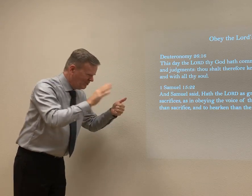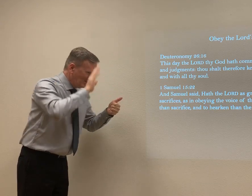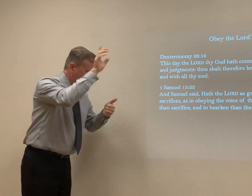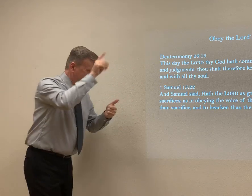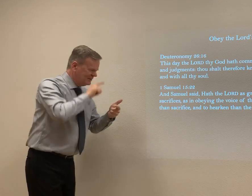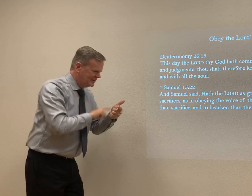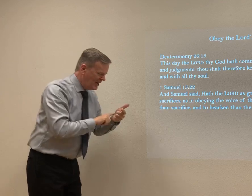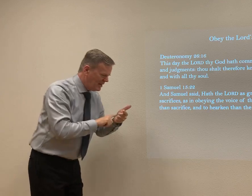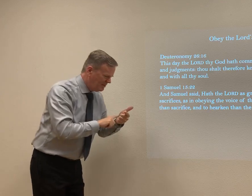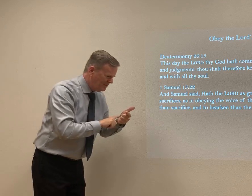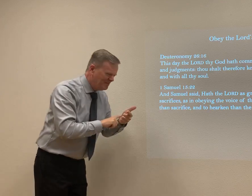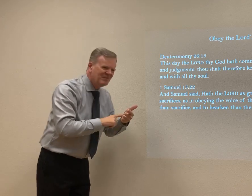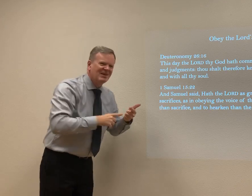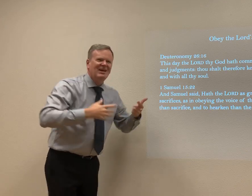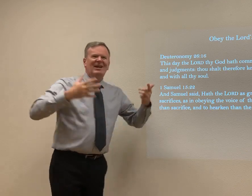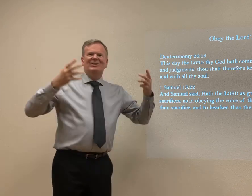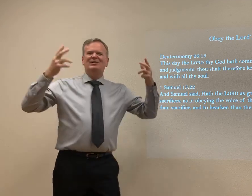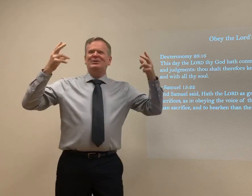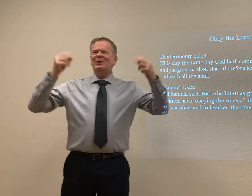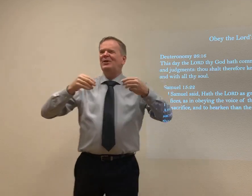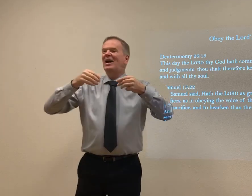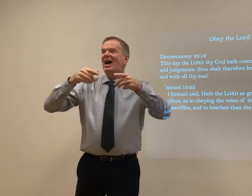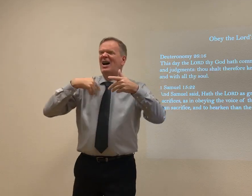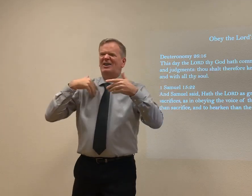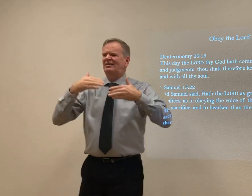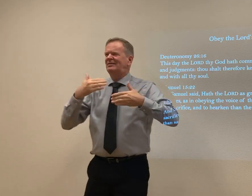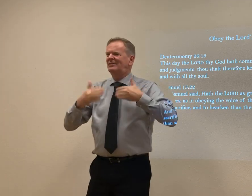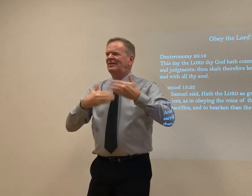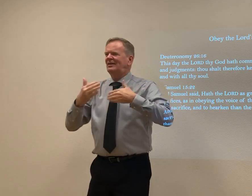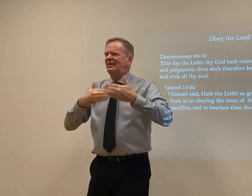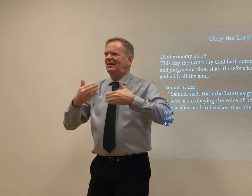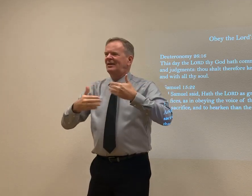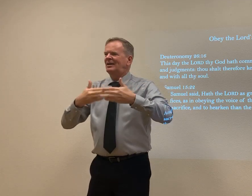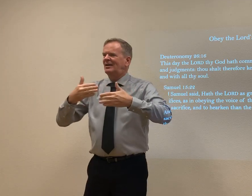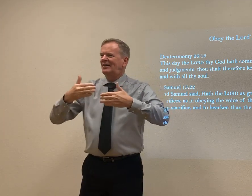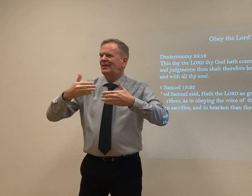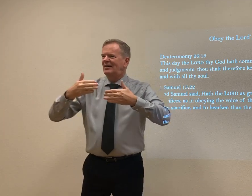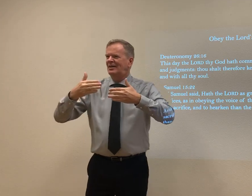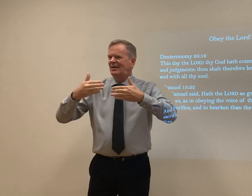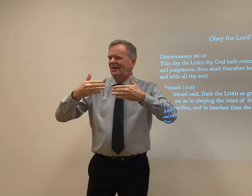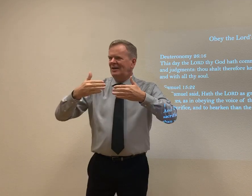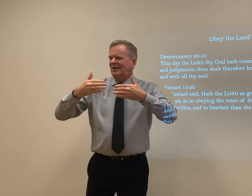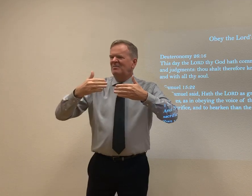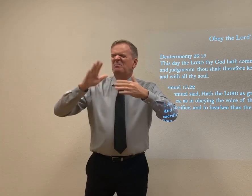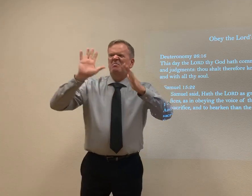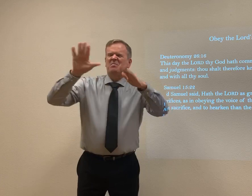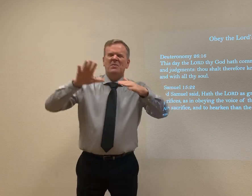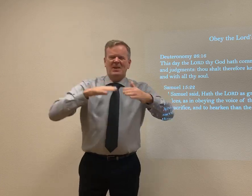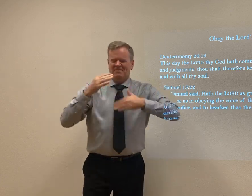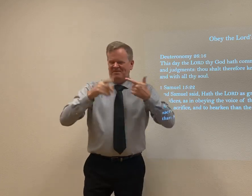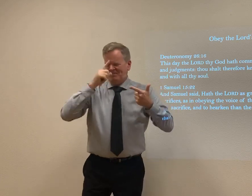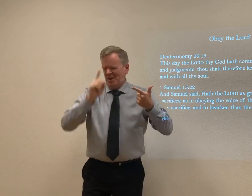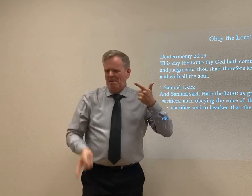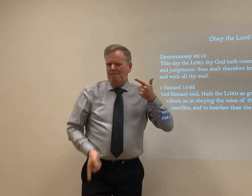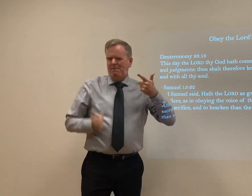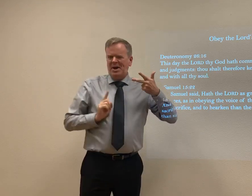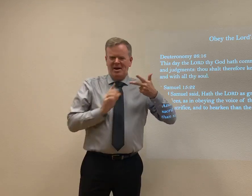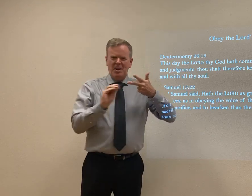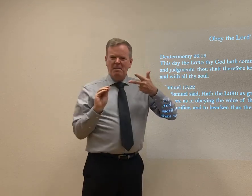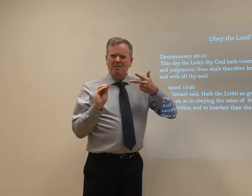lot. His way, his time. Oh, whatever. I'll just keep going. It's one of those. Anyways, when I come